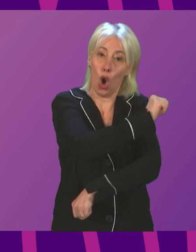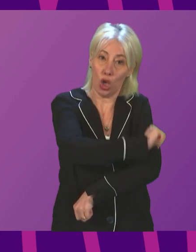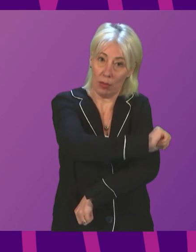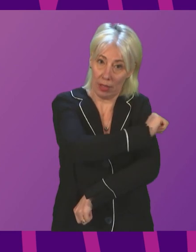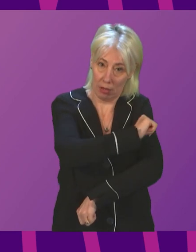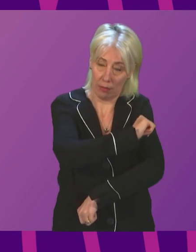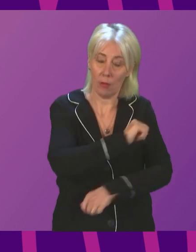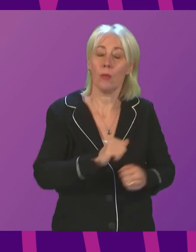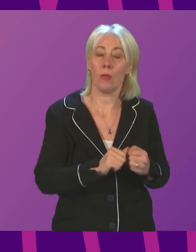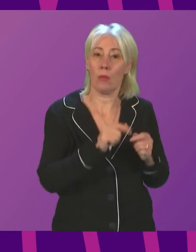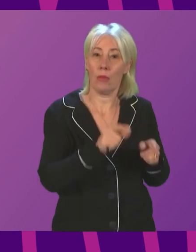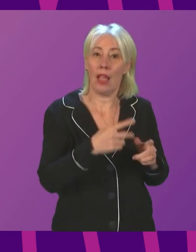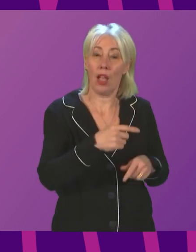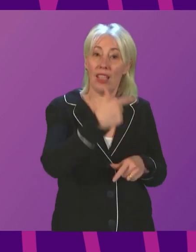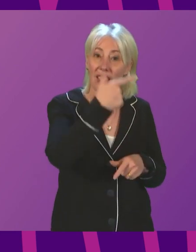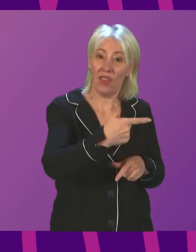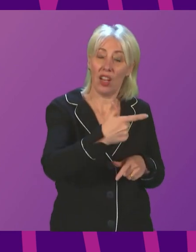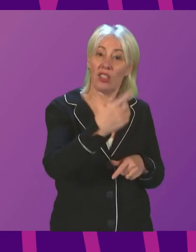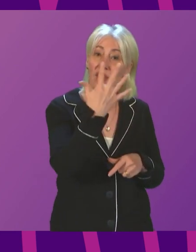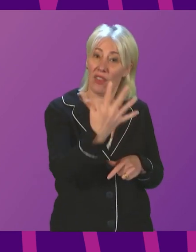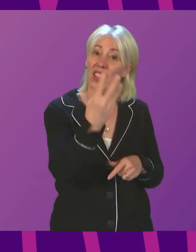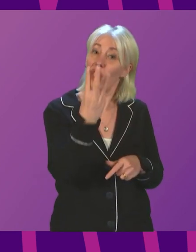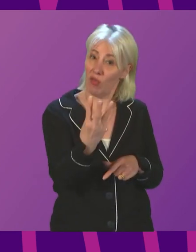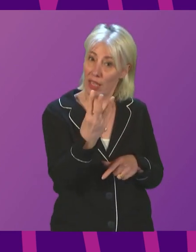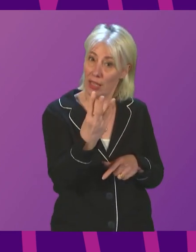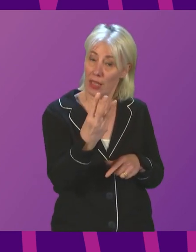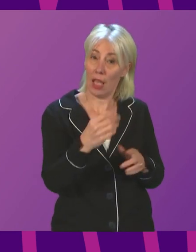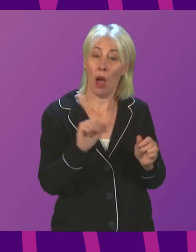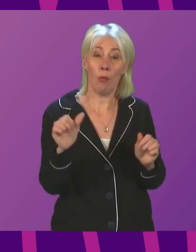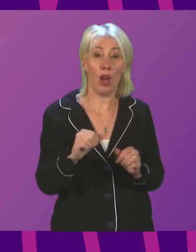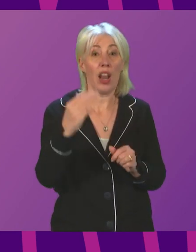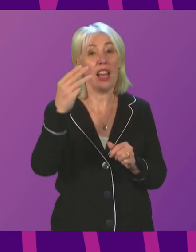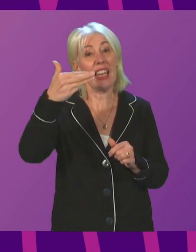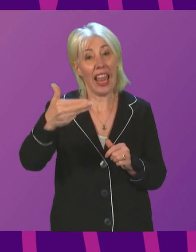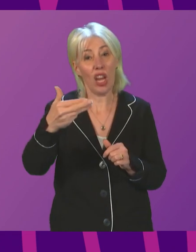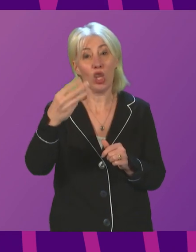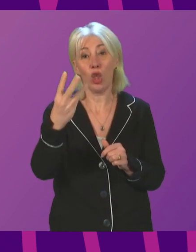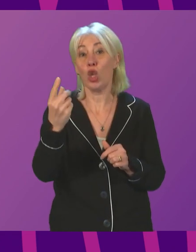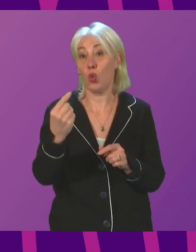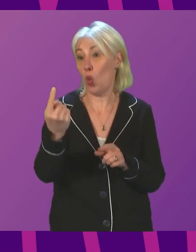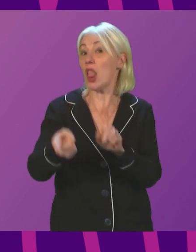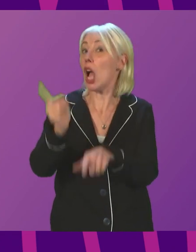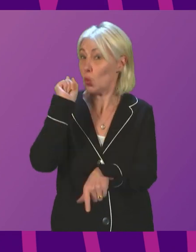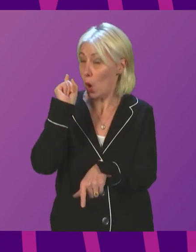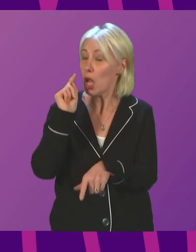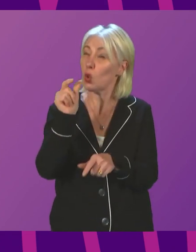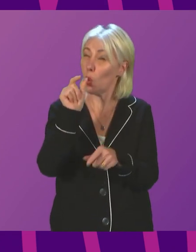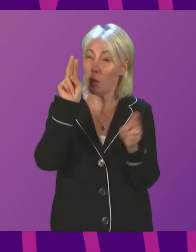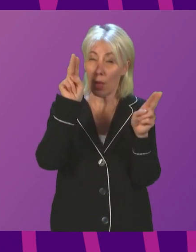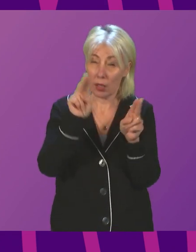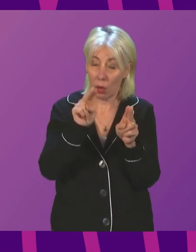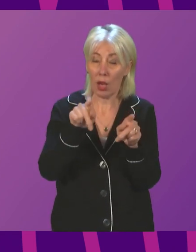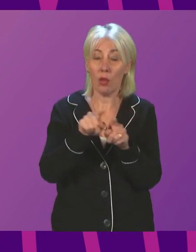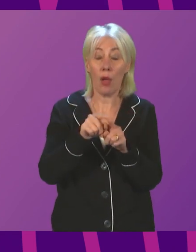COVID at any given time is 753 compared to 932 a week ago. Hospital admissions